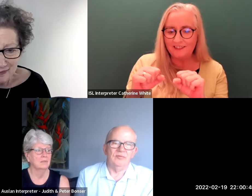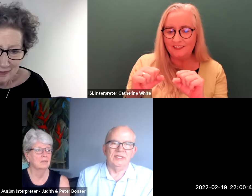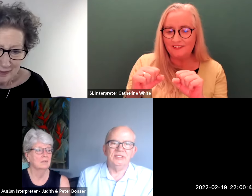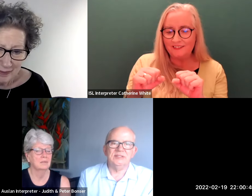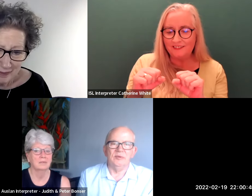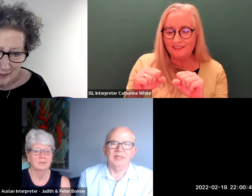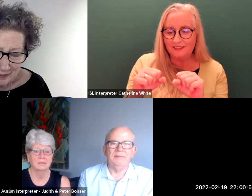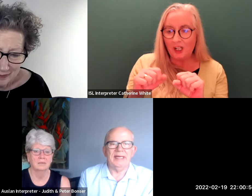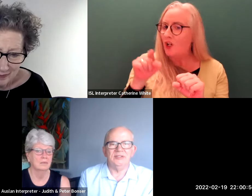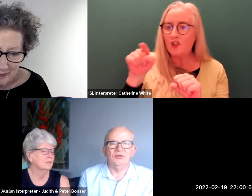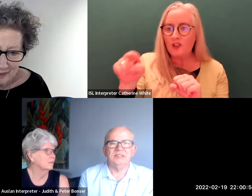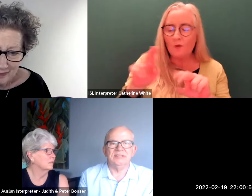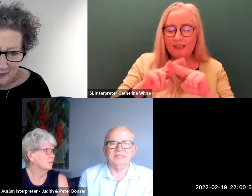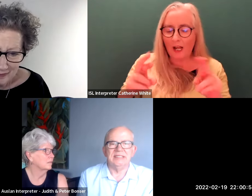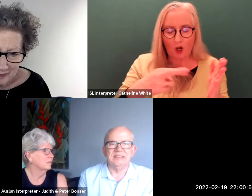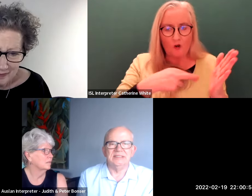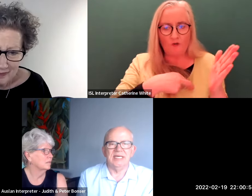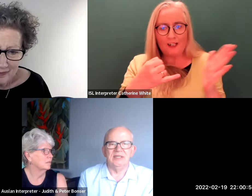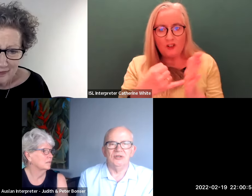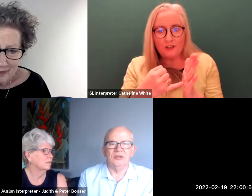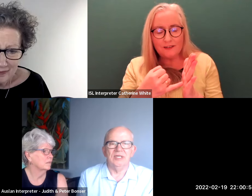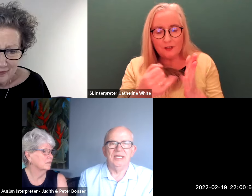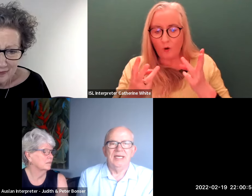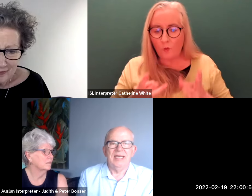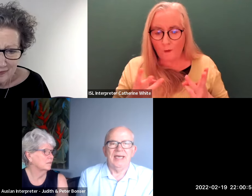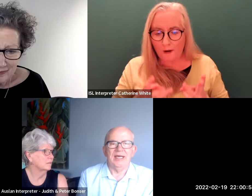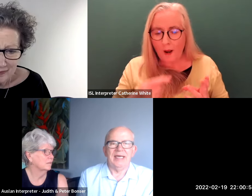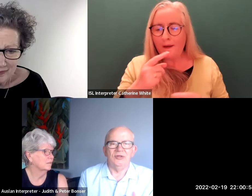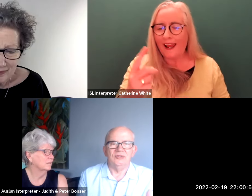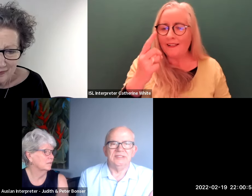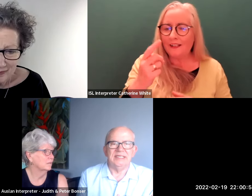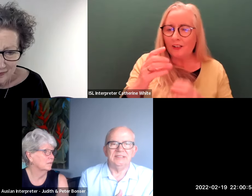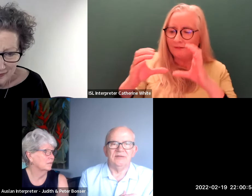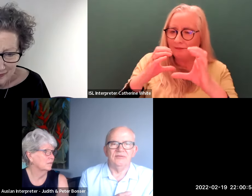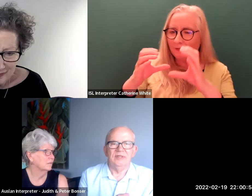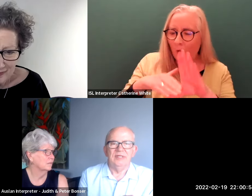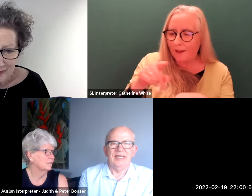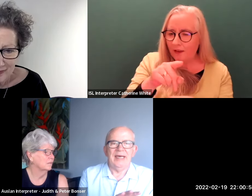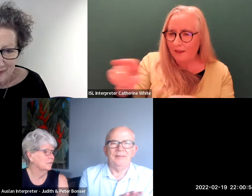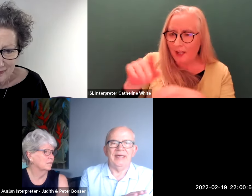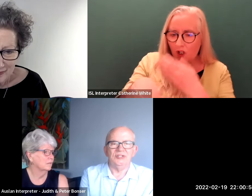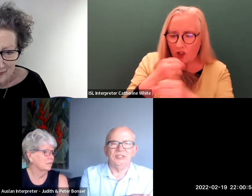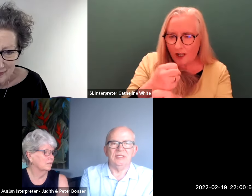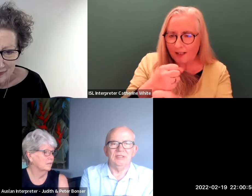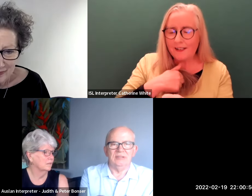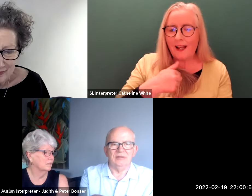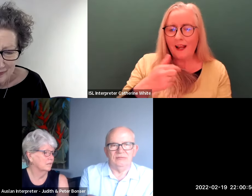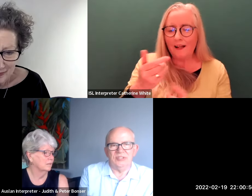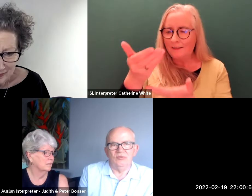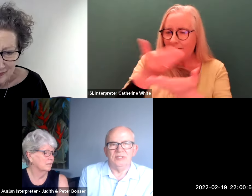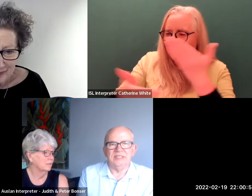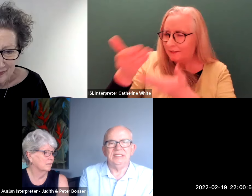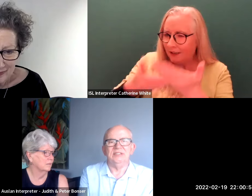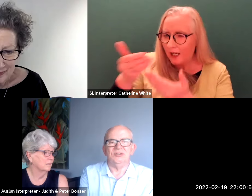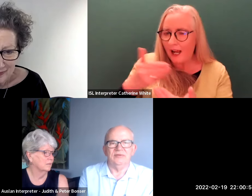religious woman but i talked to the sons and her and i had a good sense of how much she you know